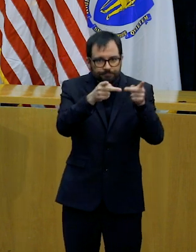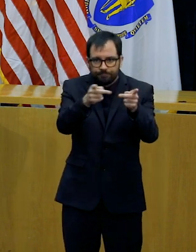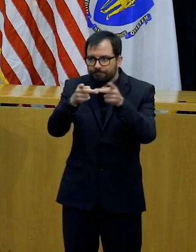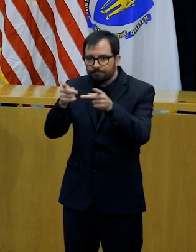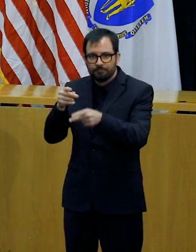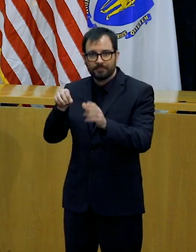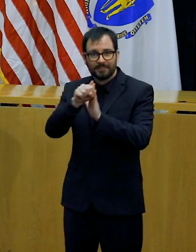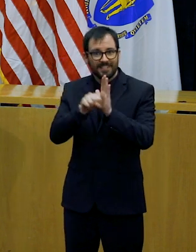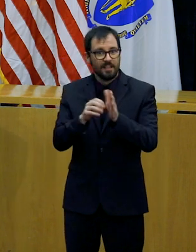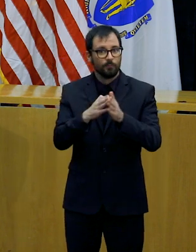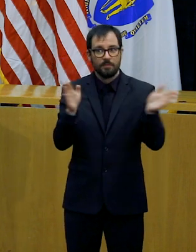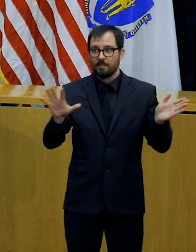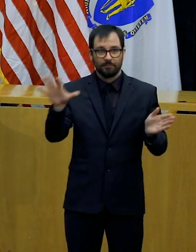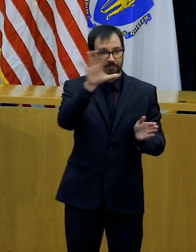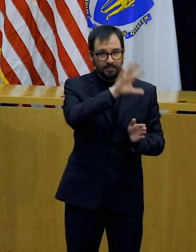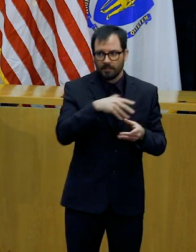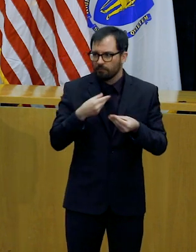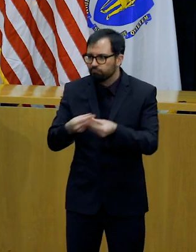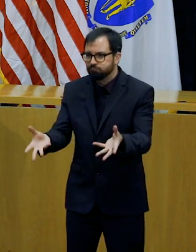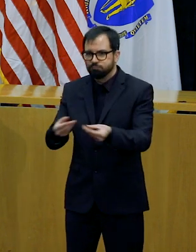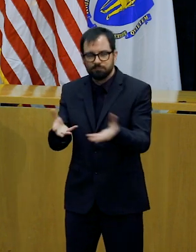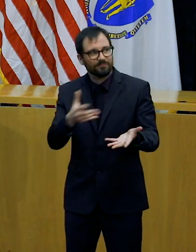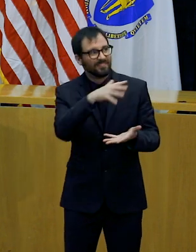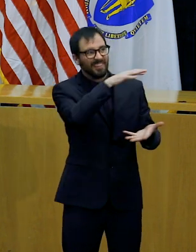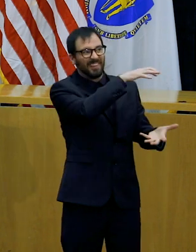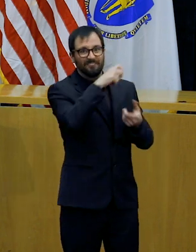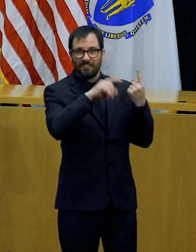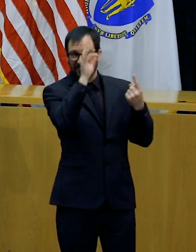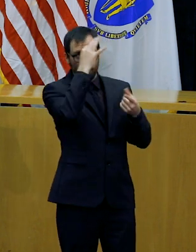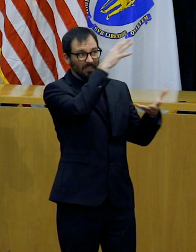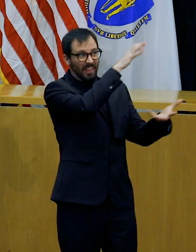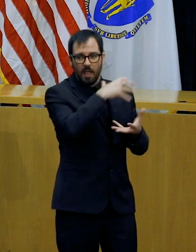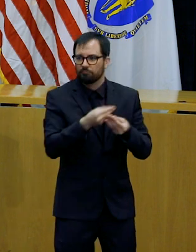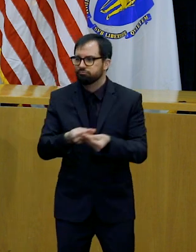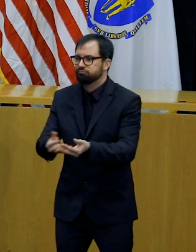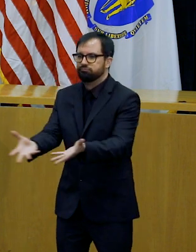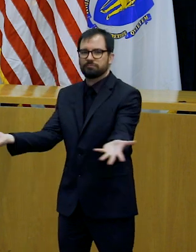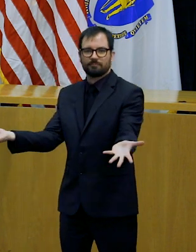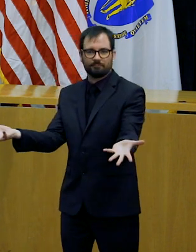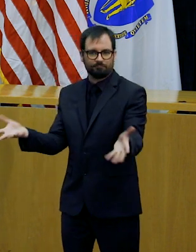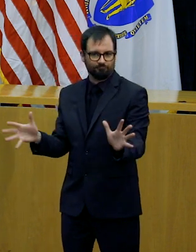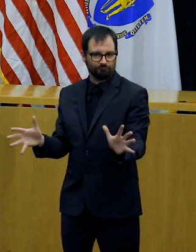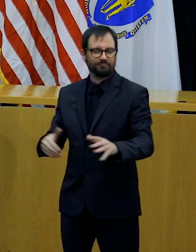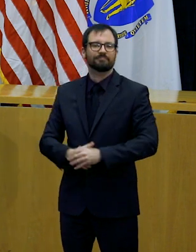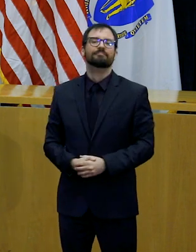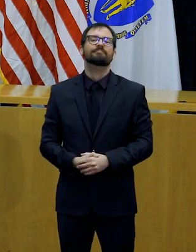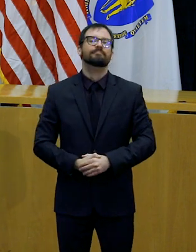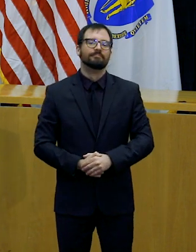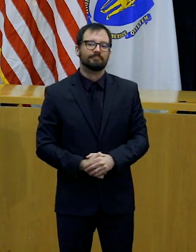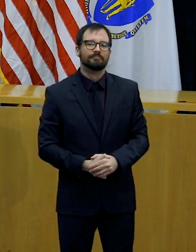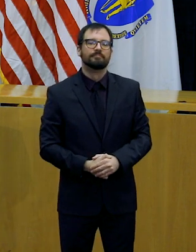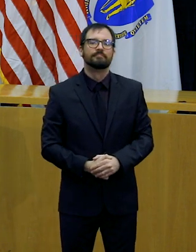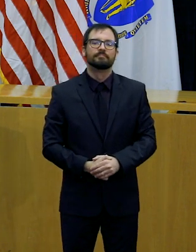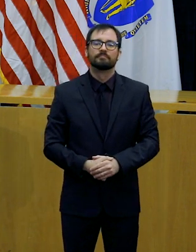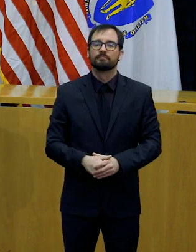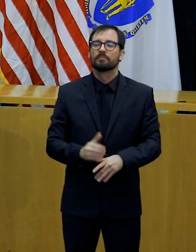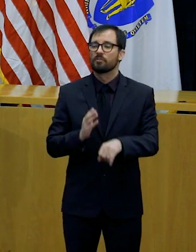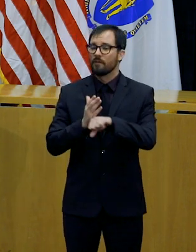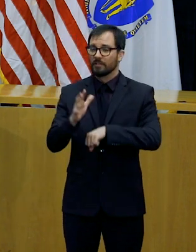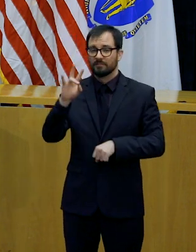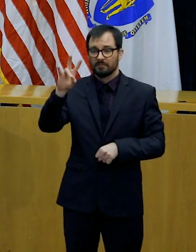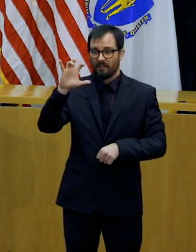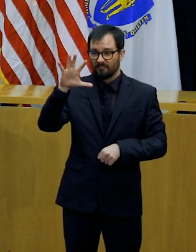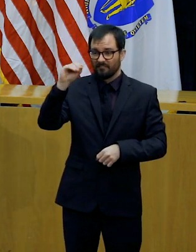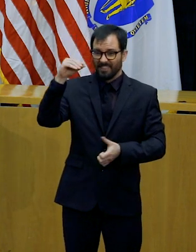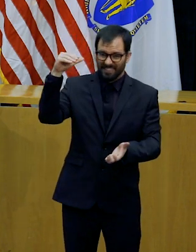has received several shipments from the Strategic National Stockpile and over 750,000